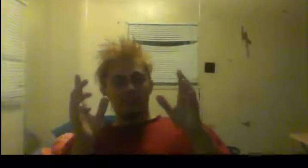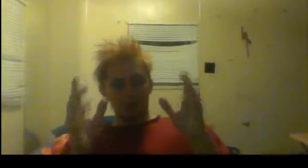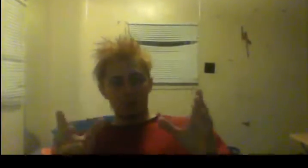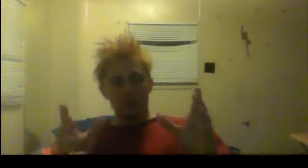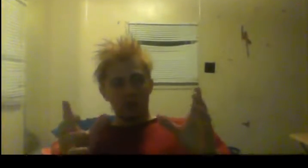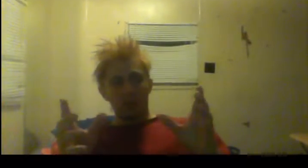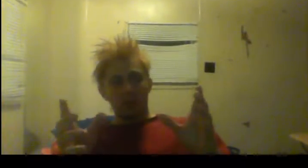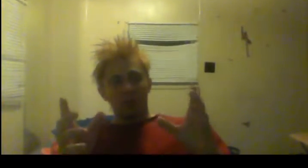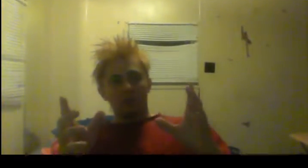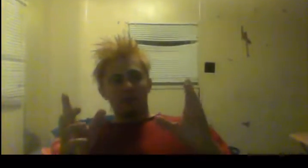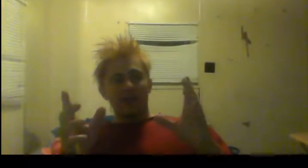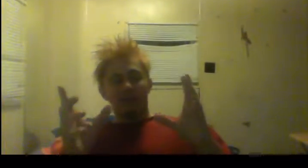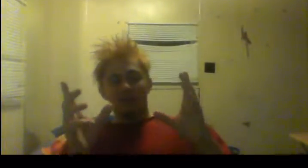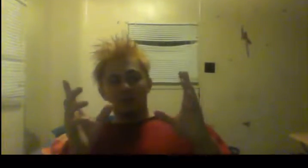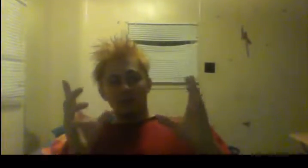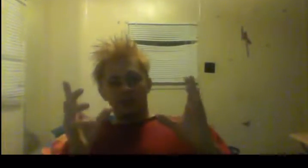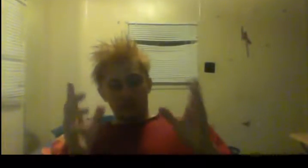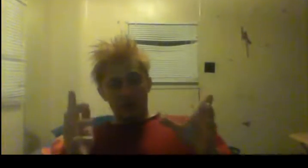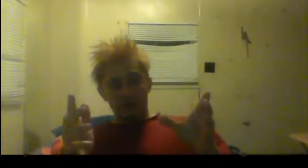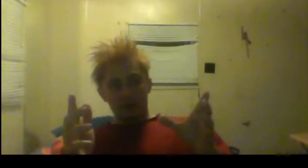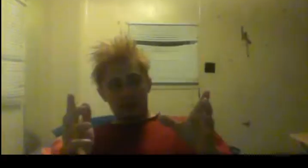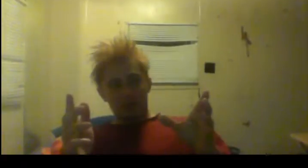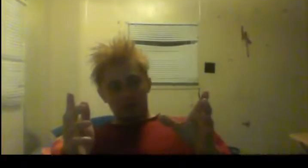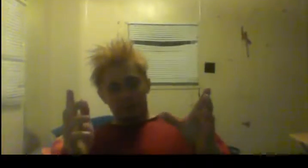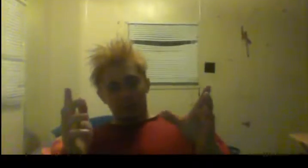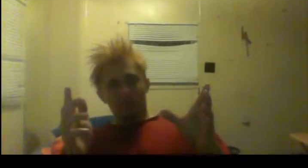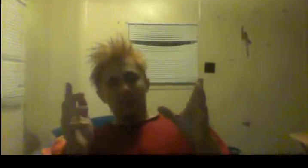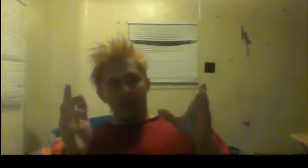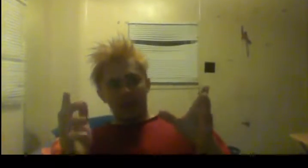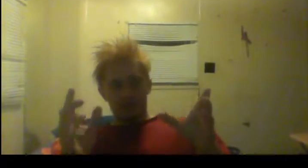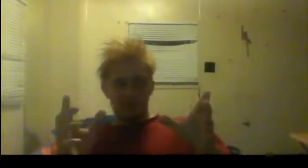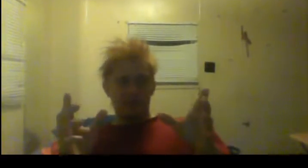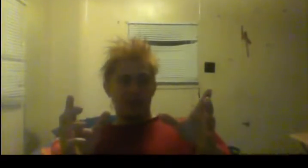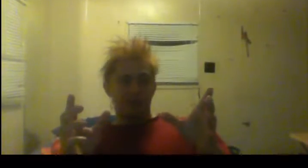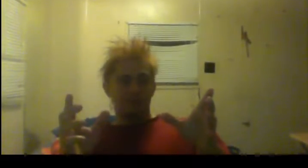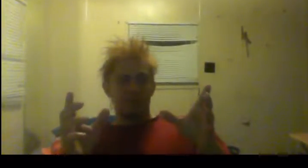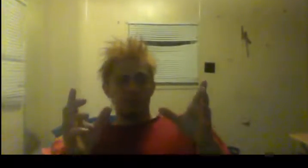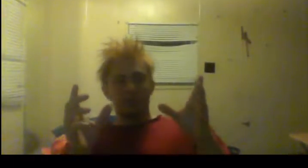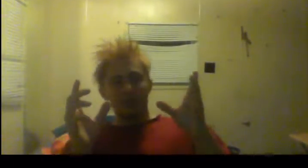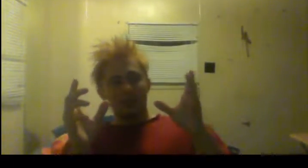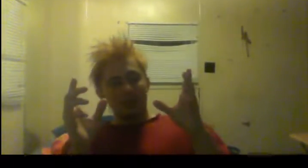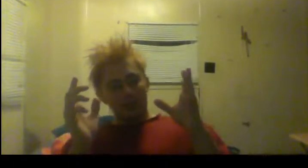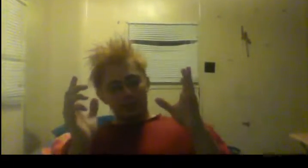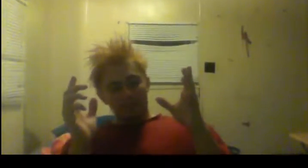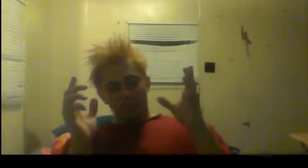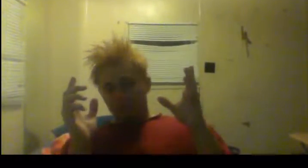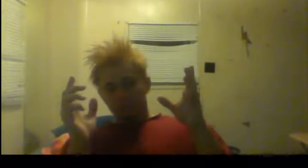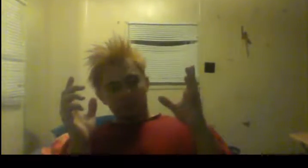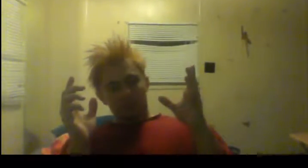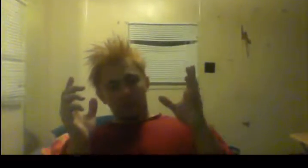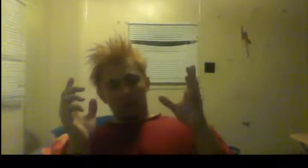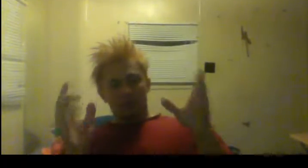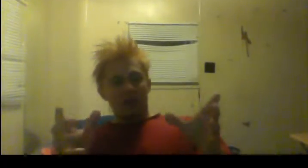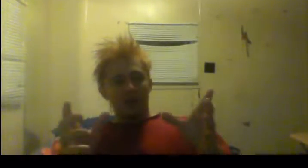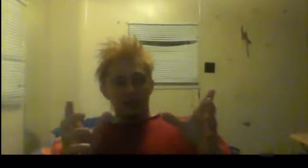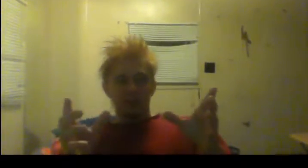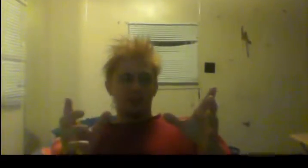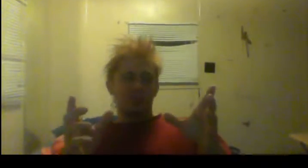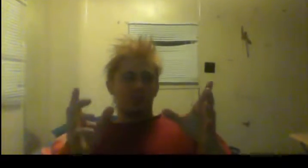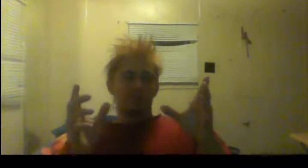food. Fat can be your friend. You need to have some fat because you need, your, your body needs to be able